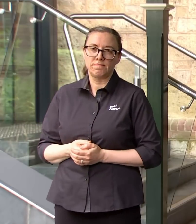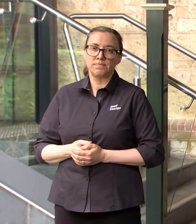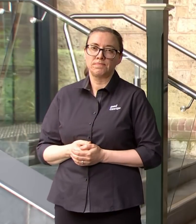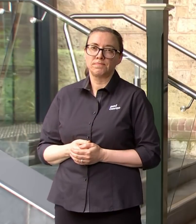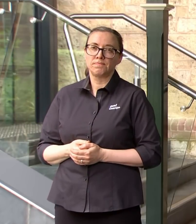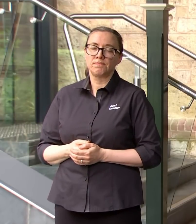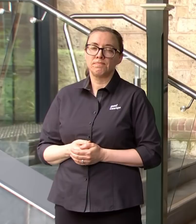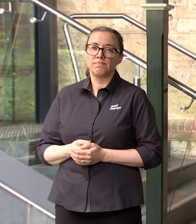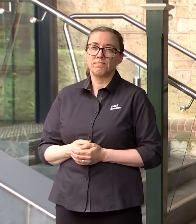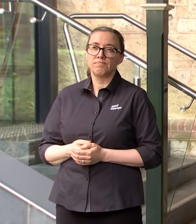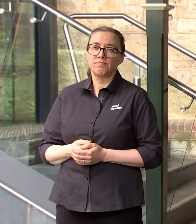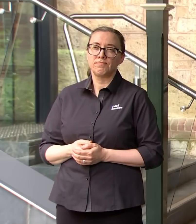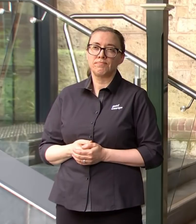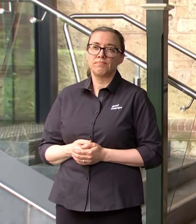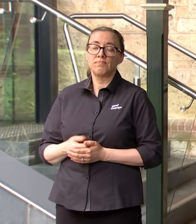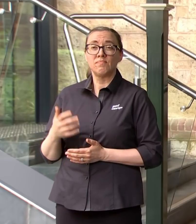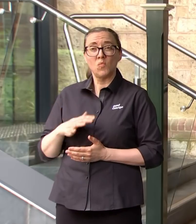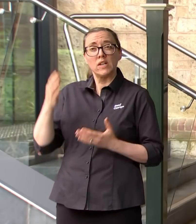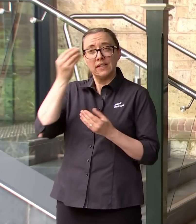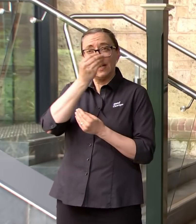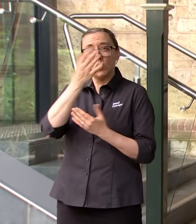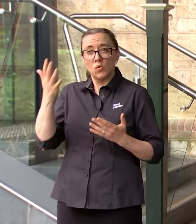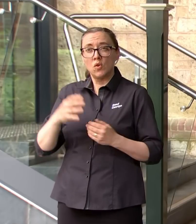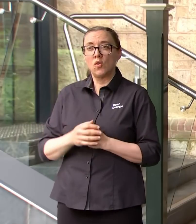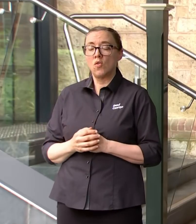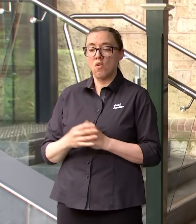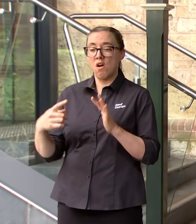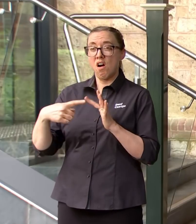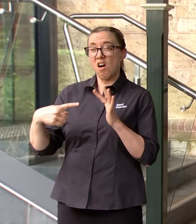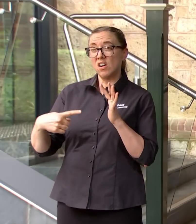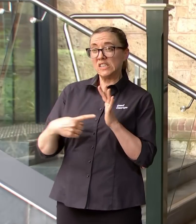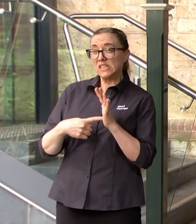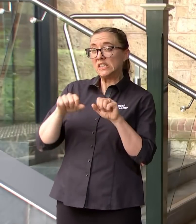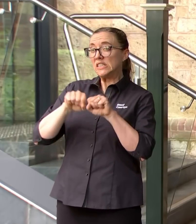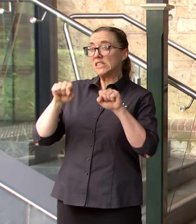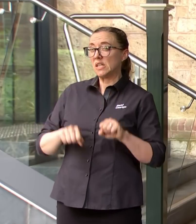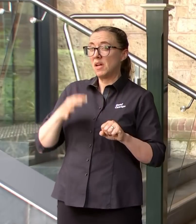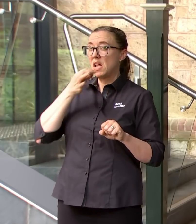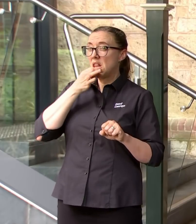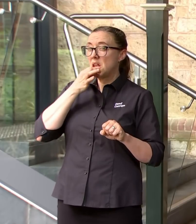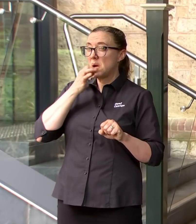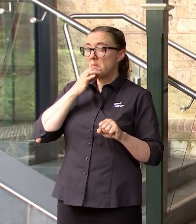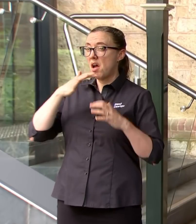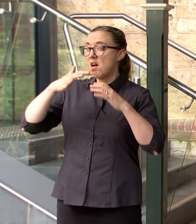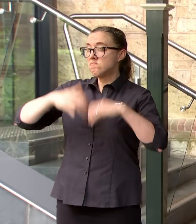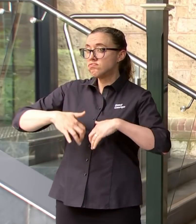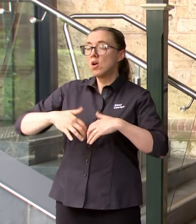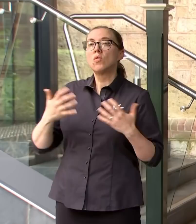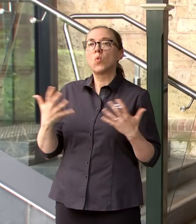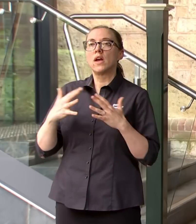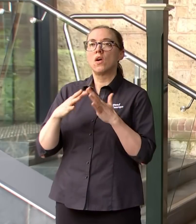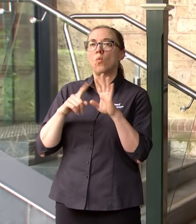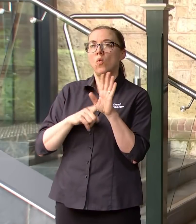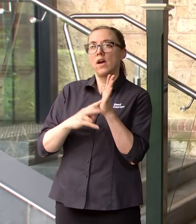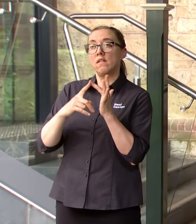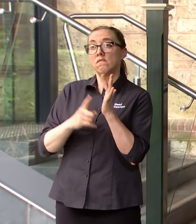Can I say that there was a small IT outage today with our systems down at Wayville in the